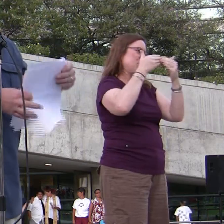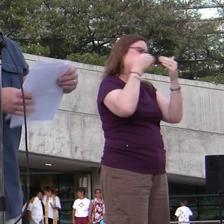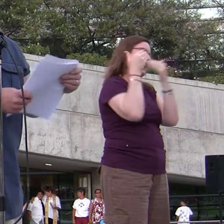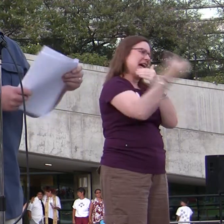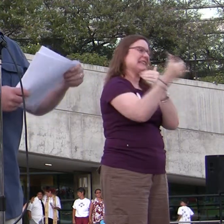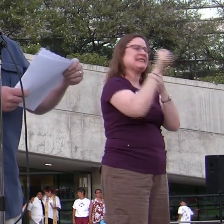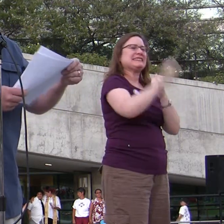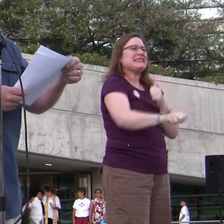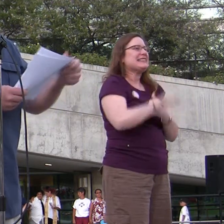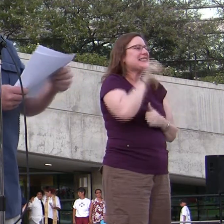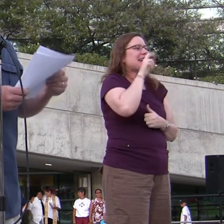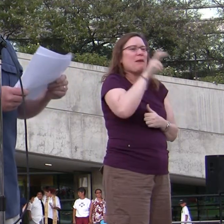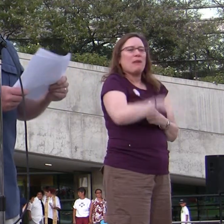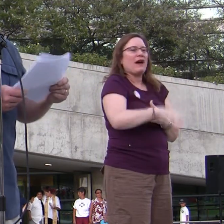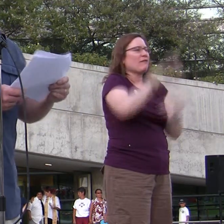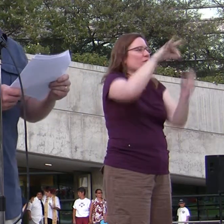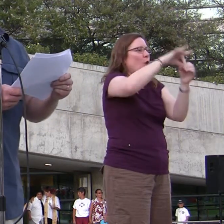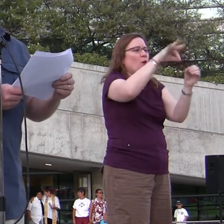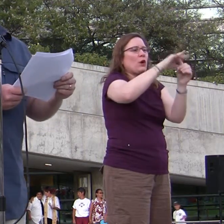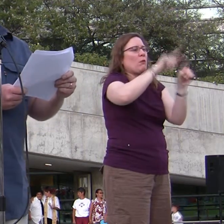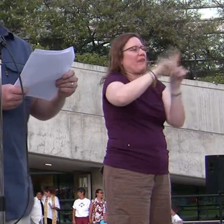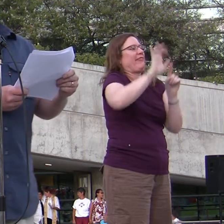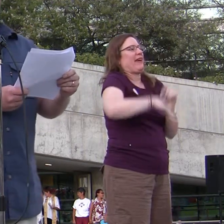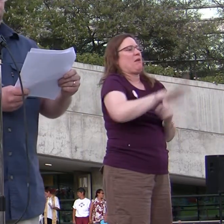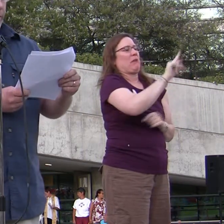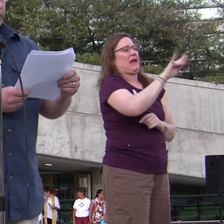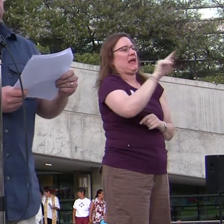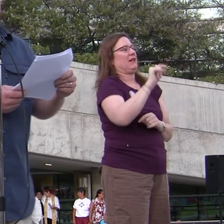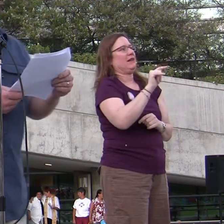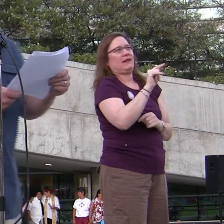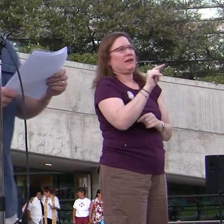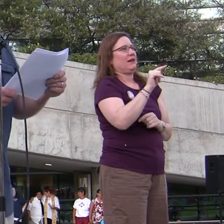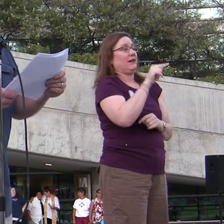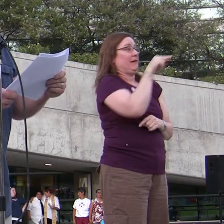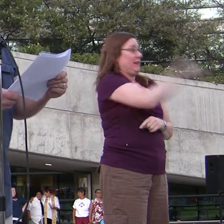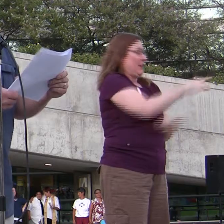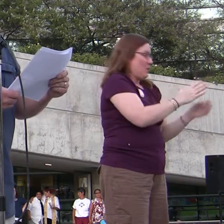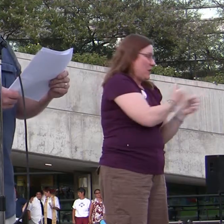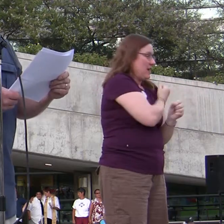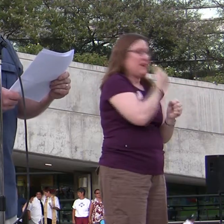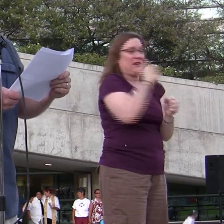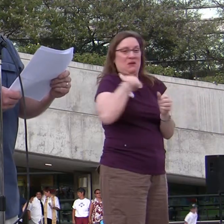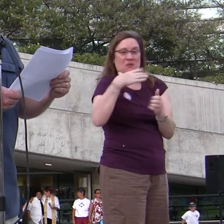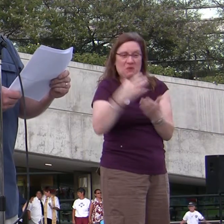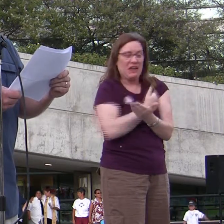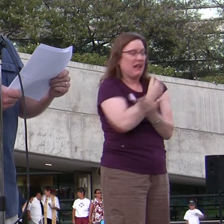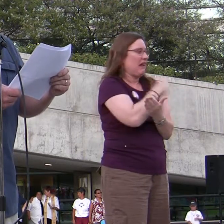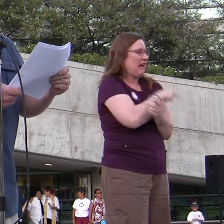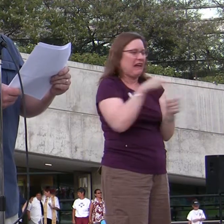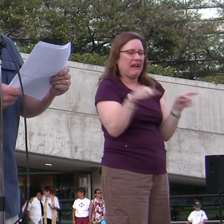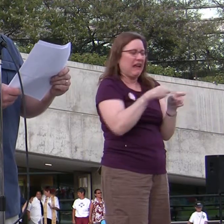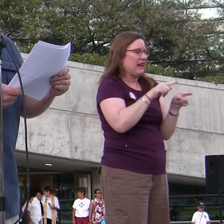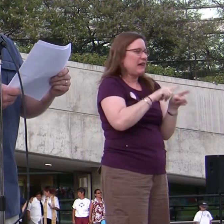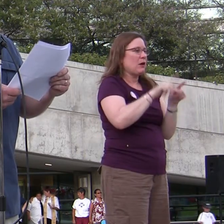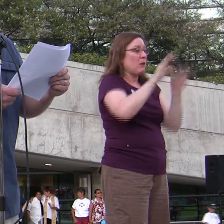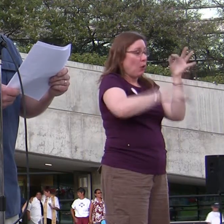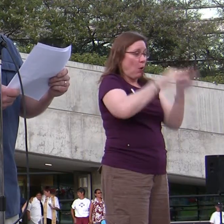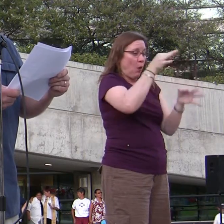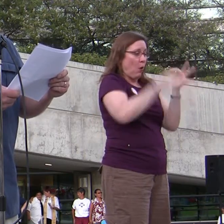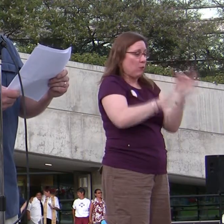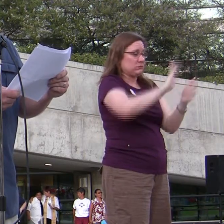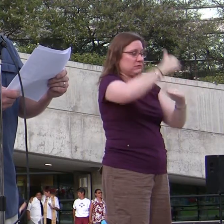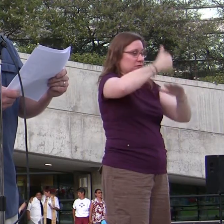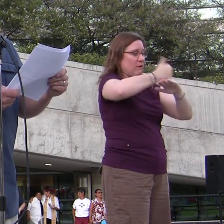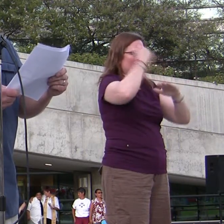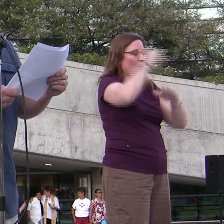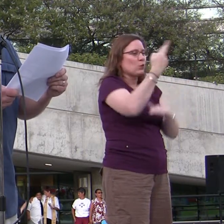The ballot box is an endless cycle of they win, we win, they win, we win. The courts were established for a reason. The checks and balances